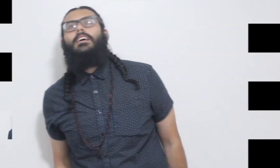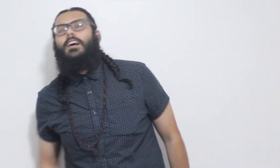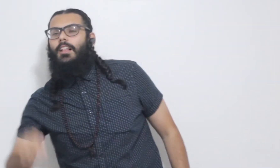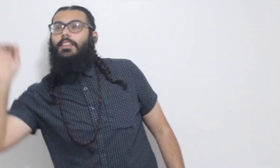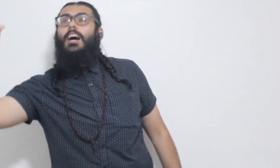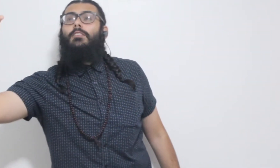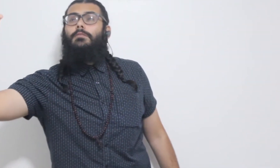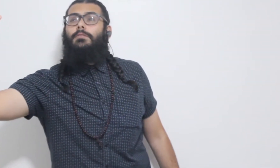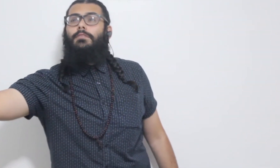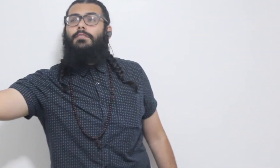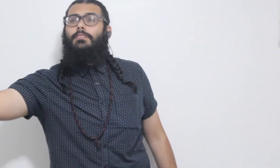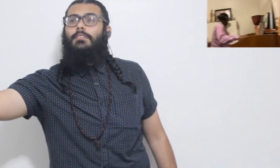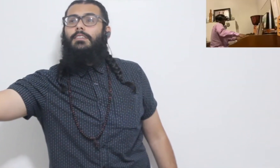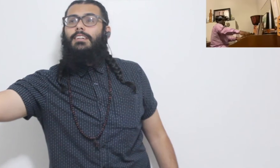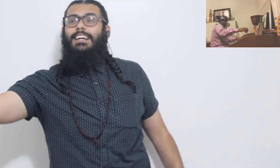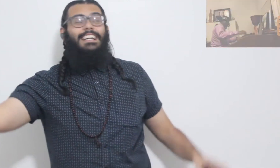Love